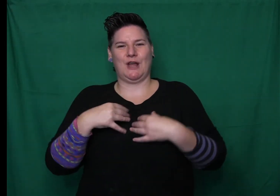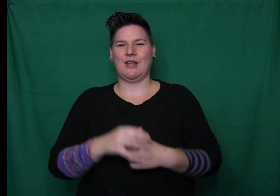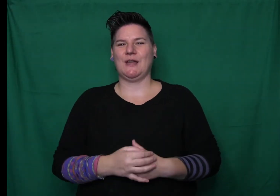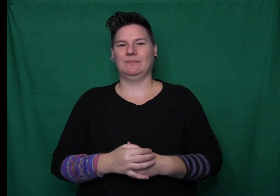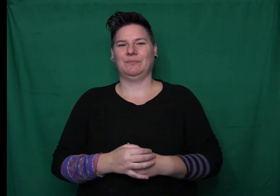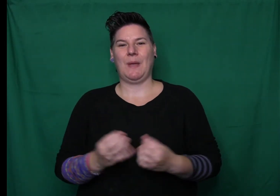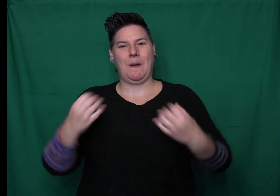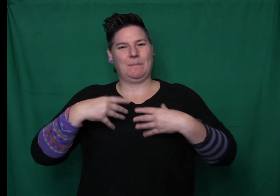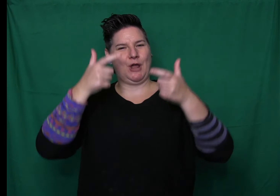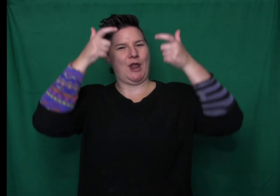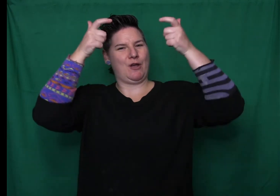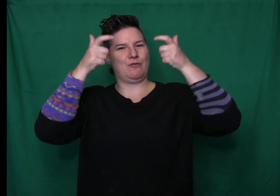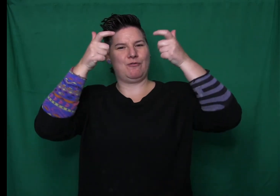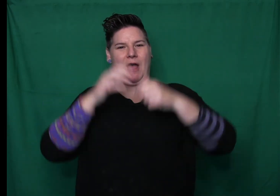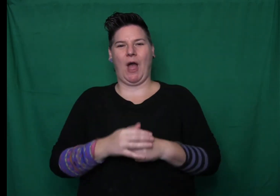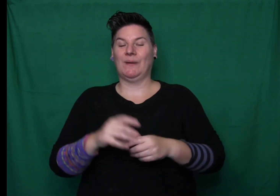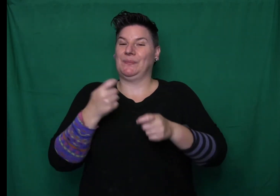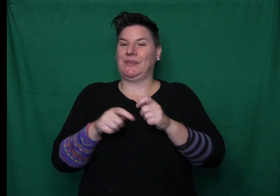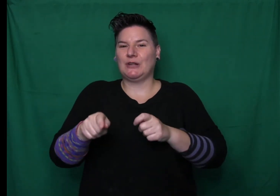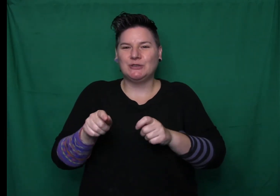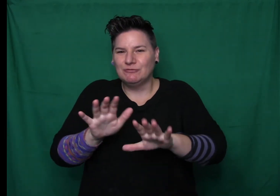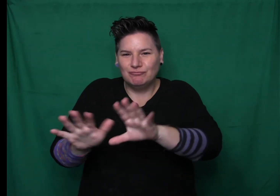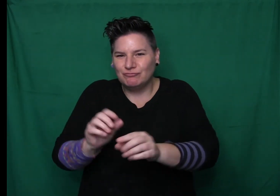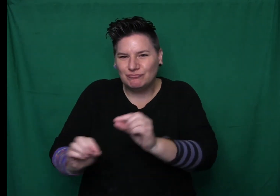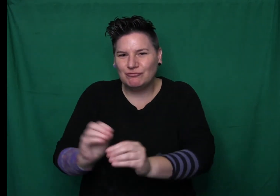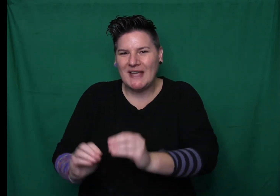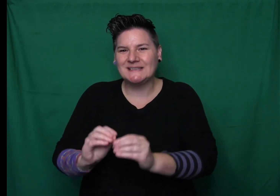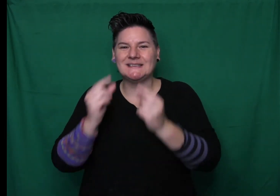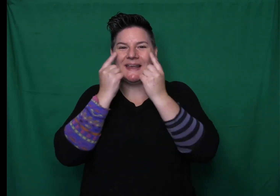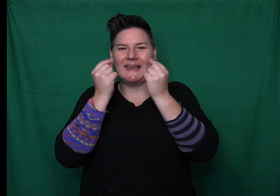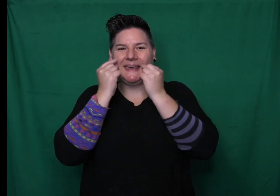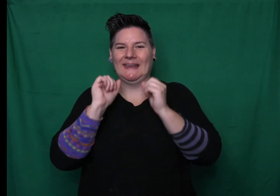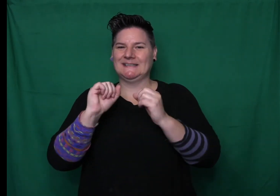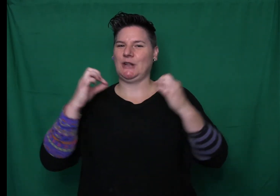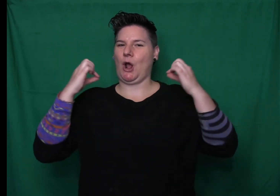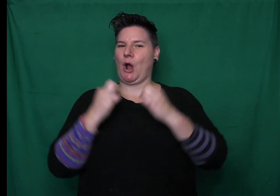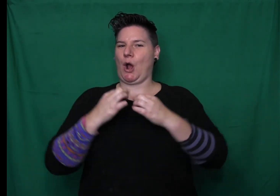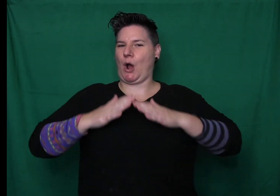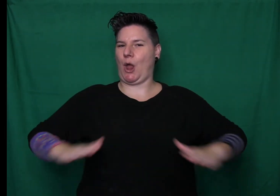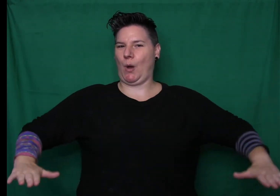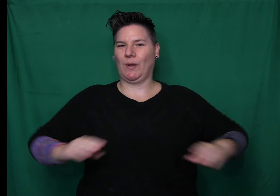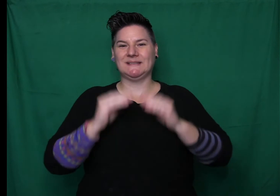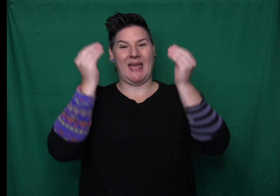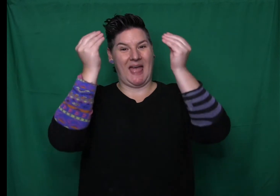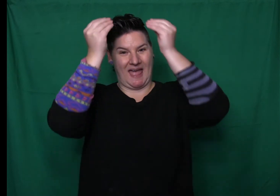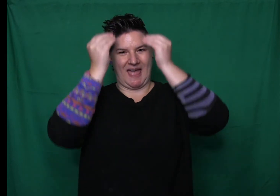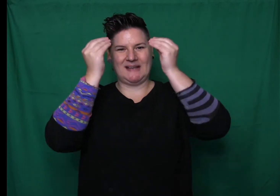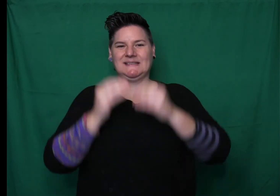shook her head. You'll have more to see sardines after a while, Gink. They'll keep you on the stage doing what you're supposed to do.